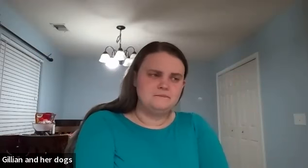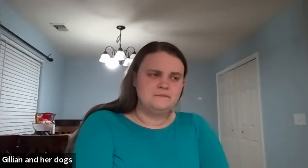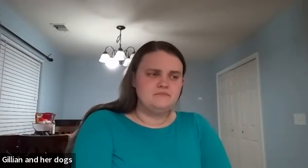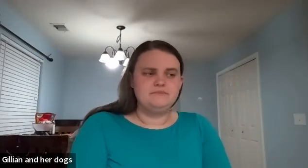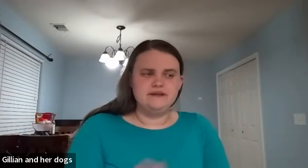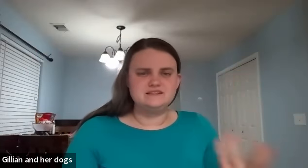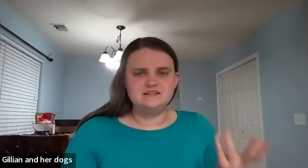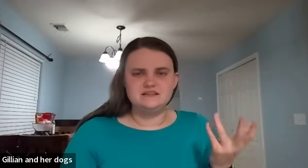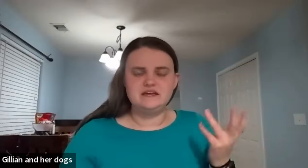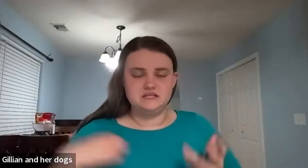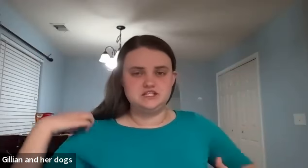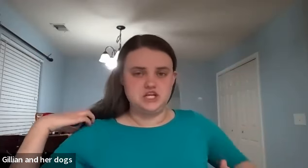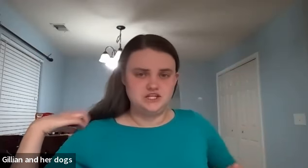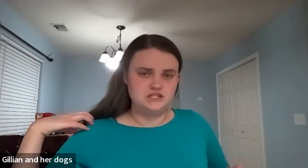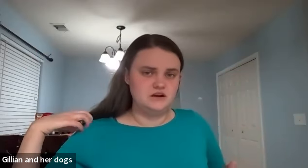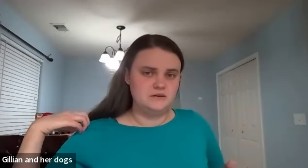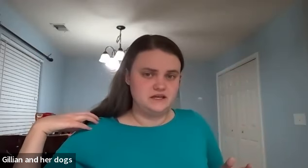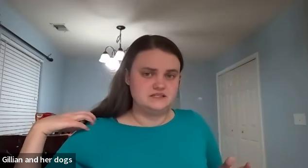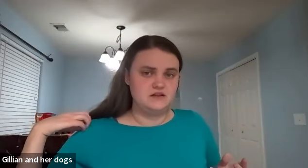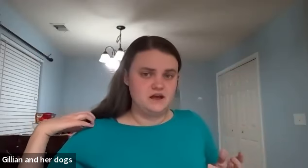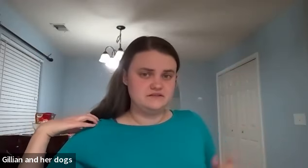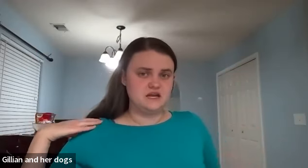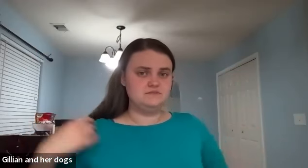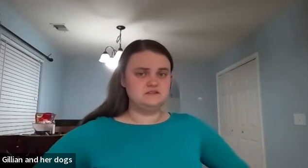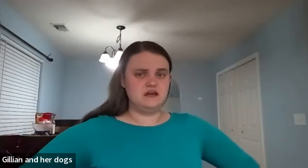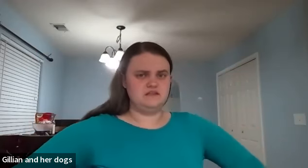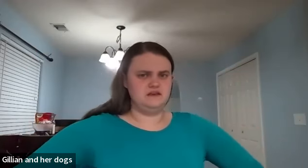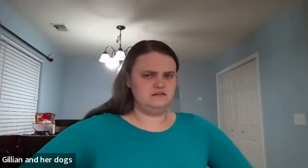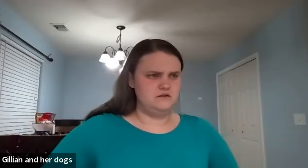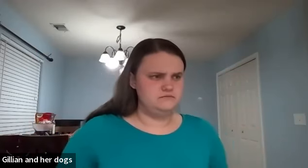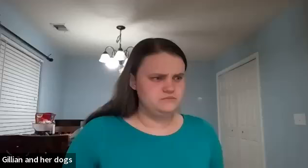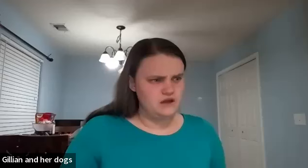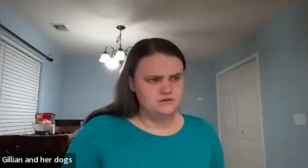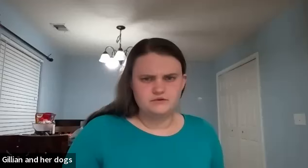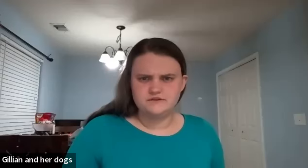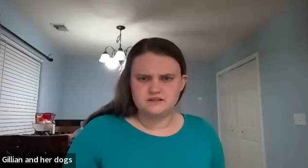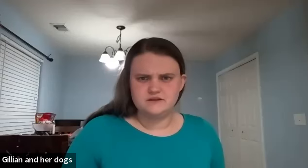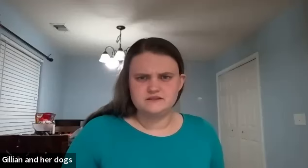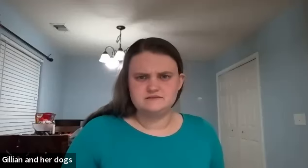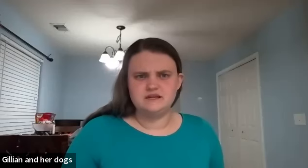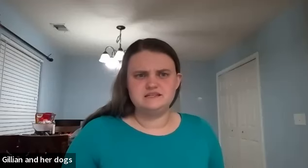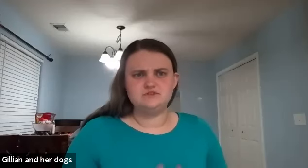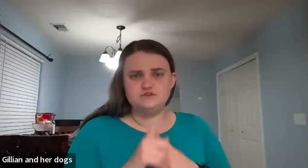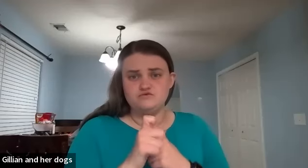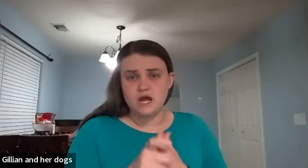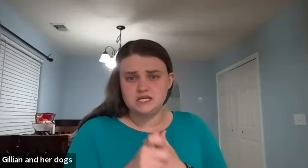but basically that does change in um asl a lot of the times i think i don't know if we've talked about this my example is always run